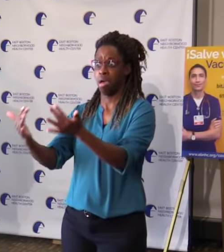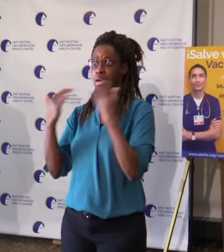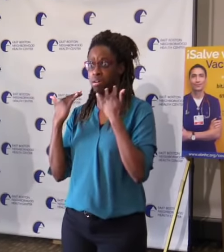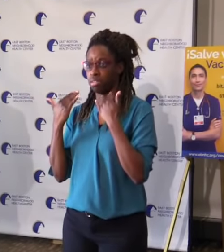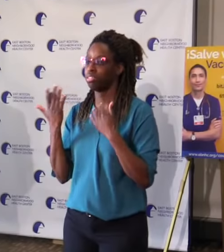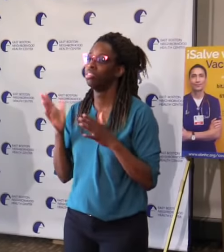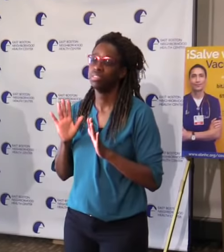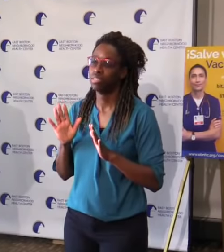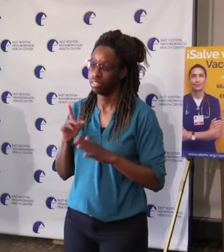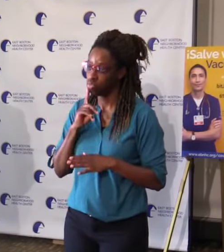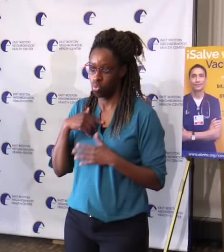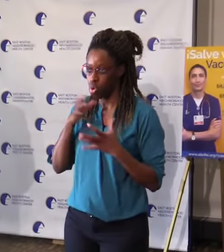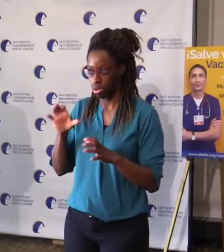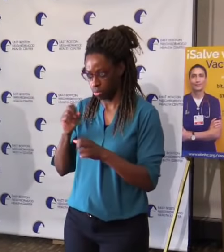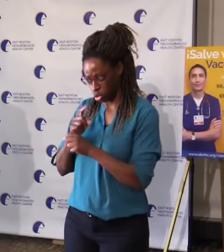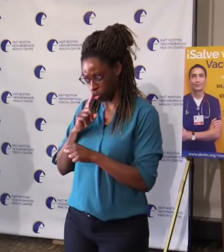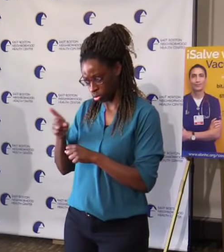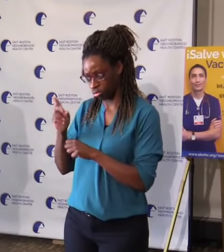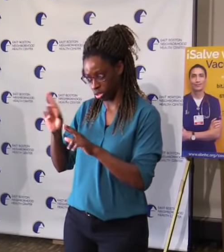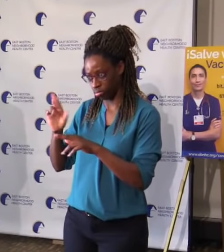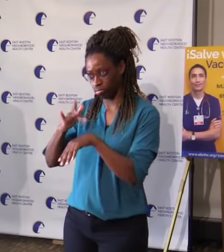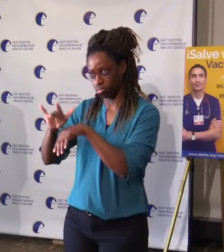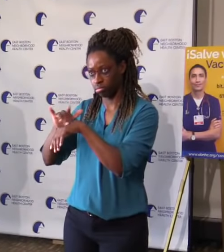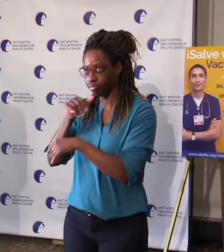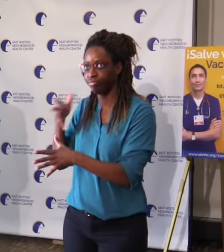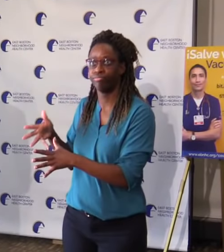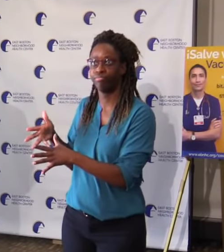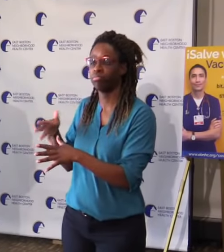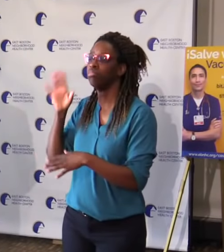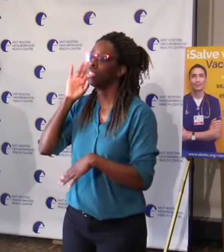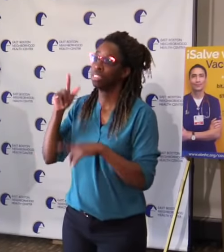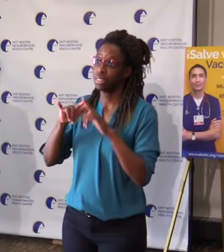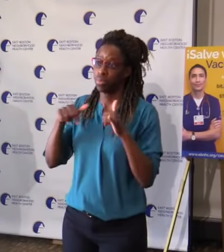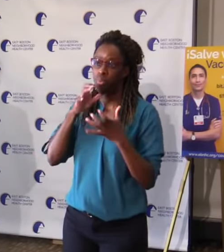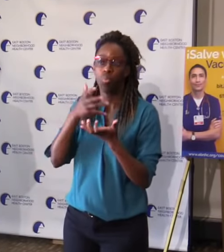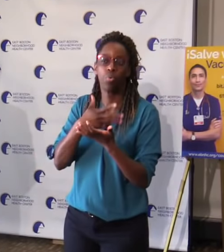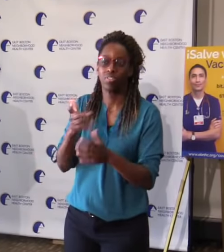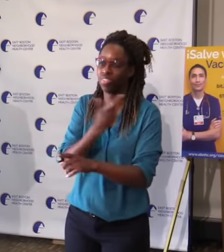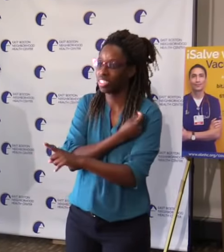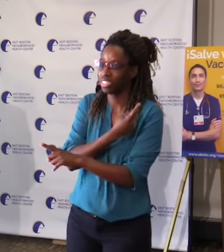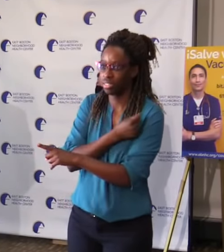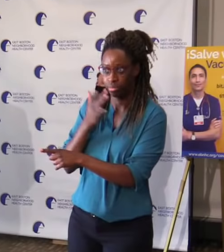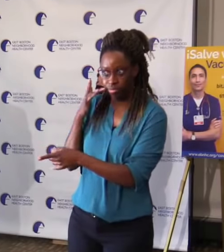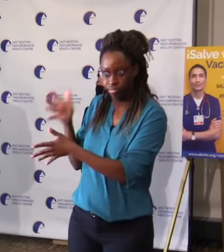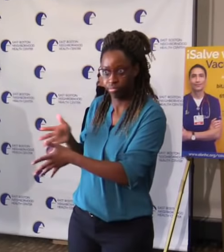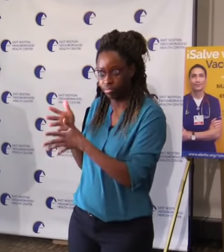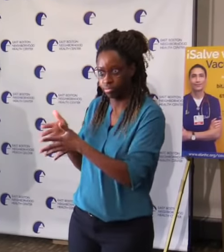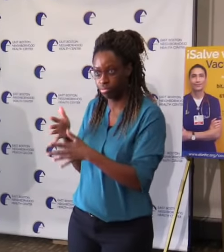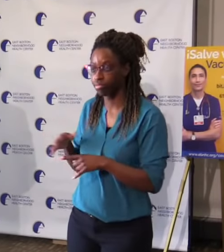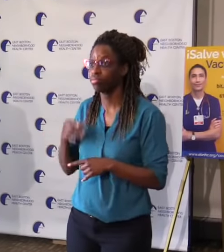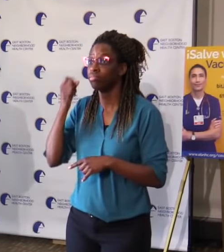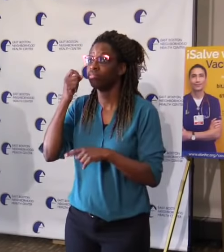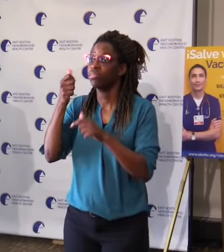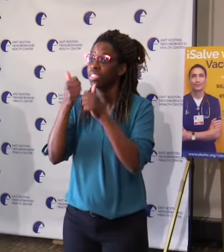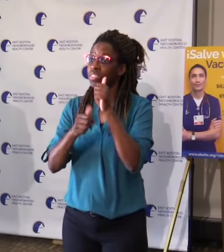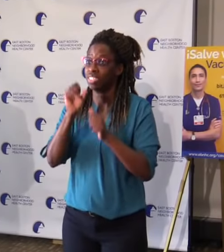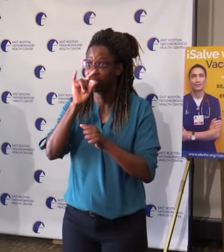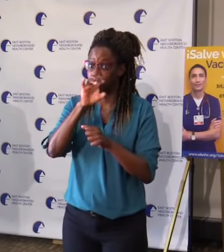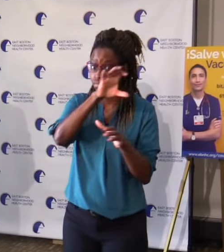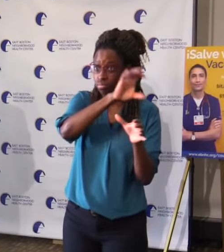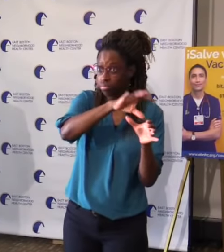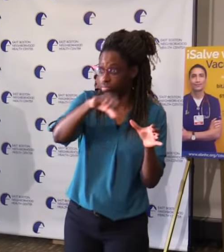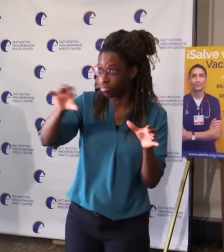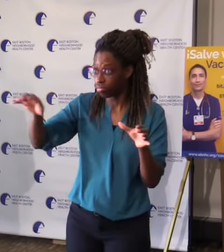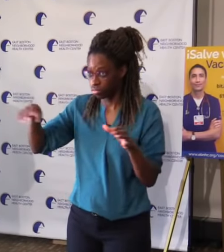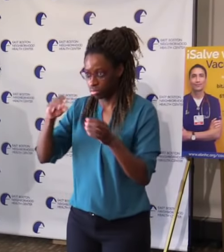doses. Let's face it, nobody does. But at the same time, people got to manage the dosing that they've got to the